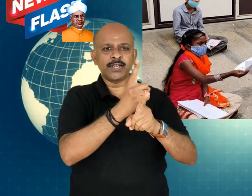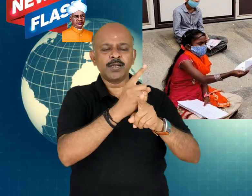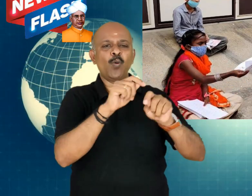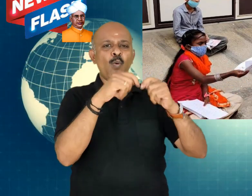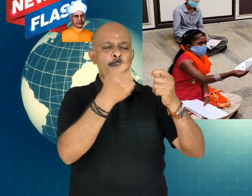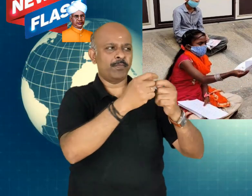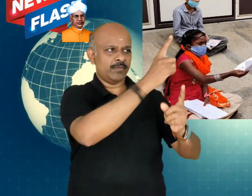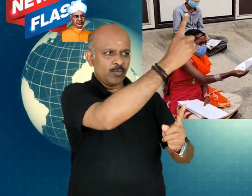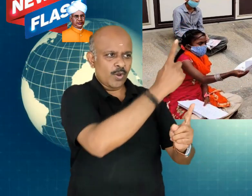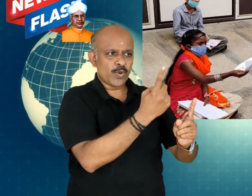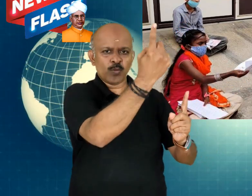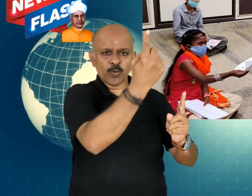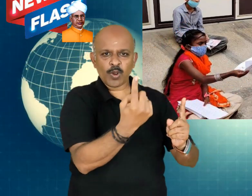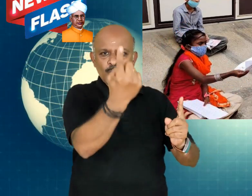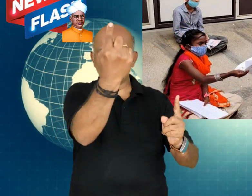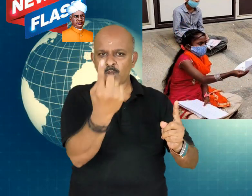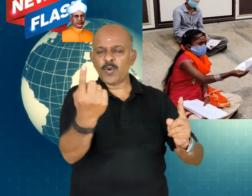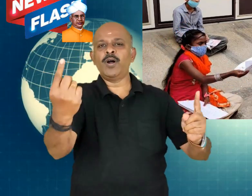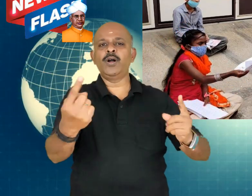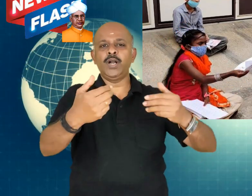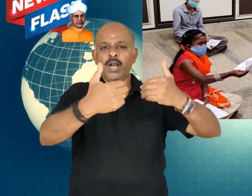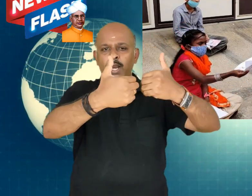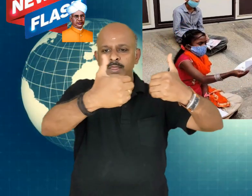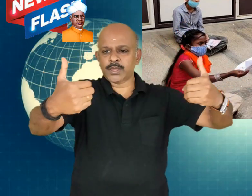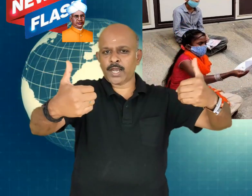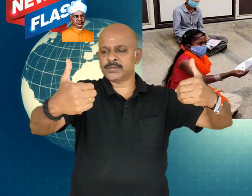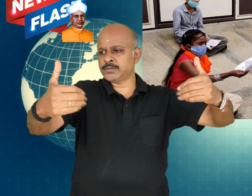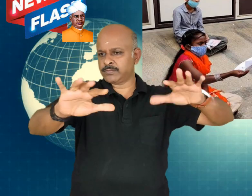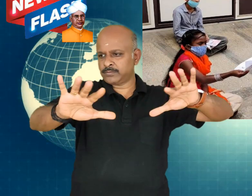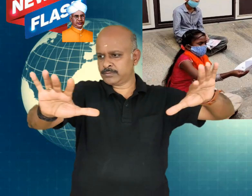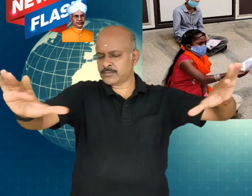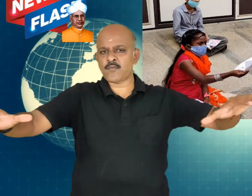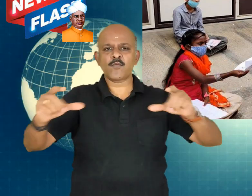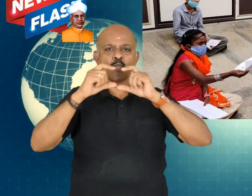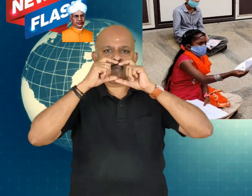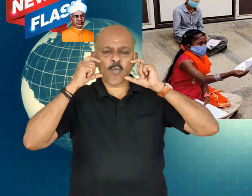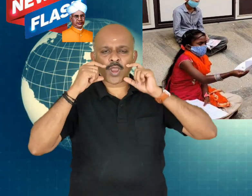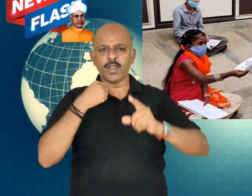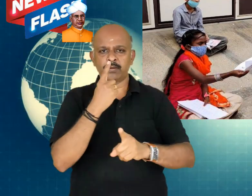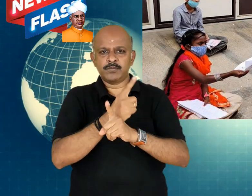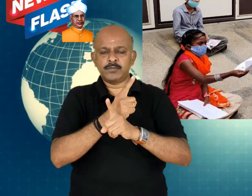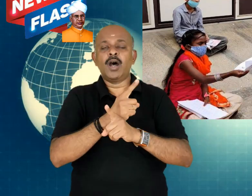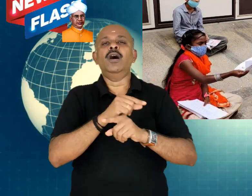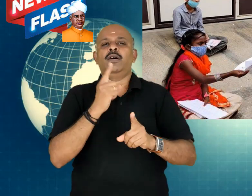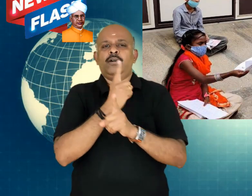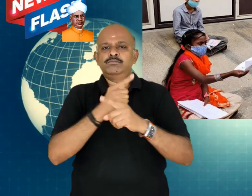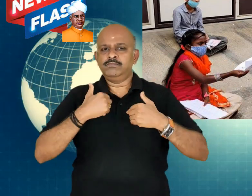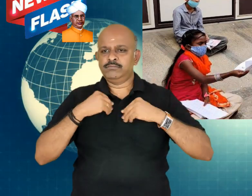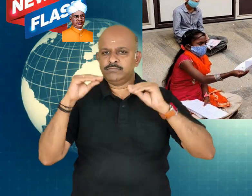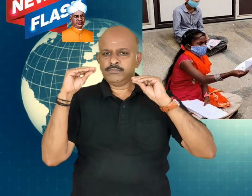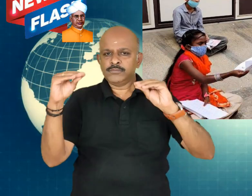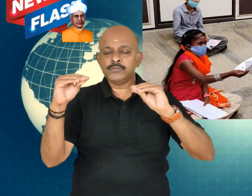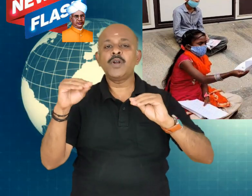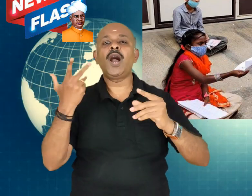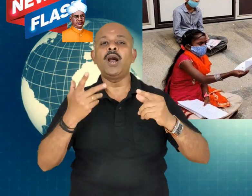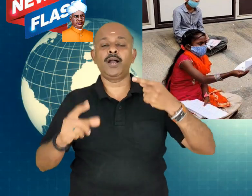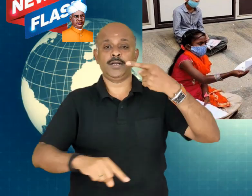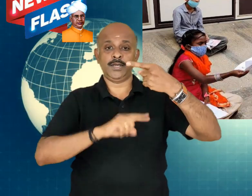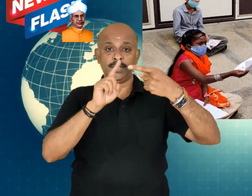This teacher, what she did is call children to the park and sit according to the social distancing